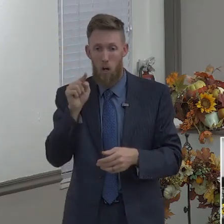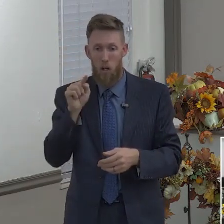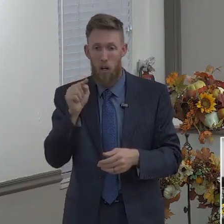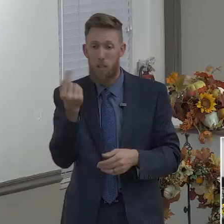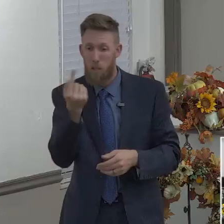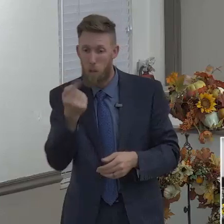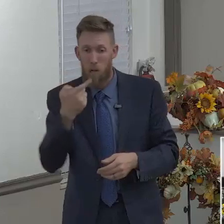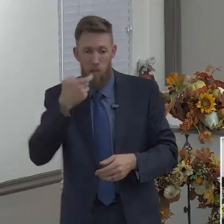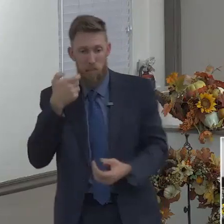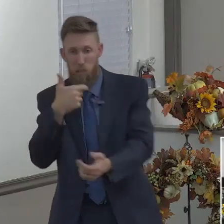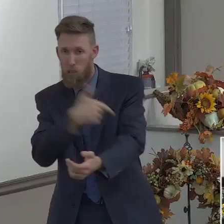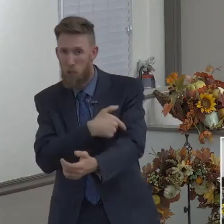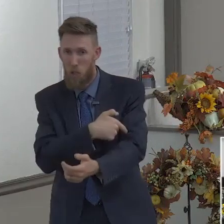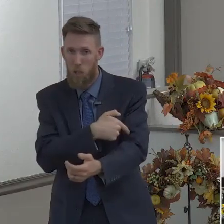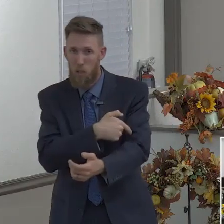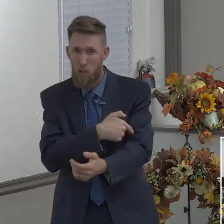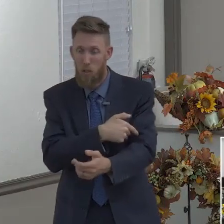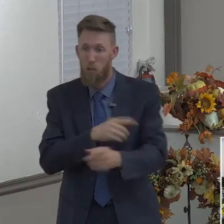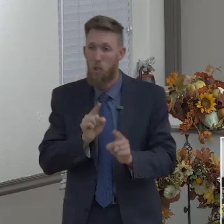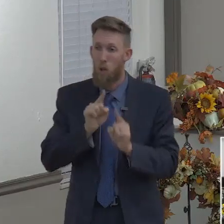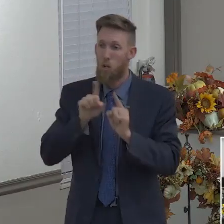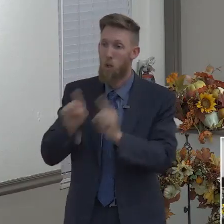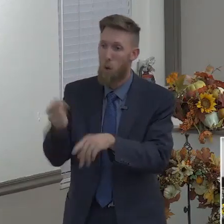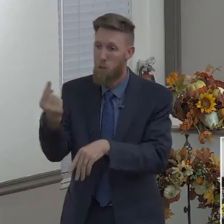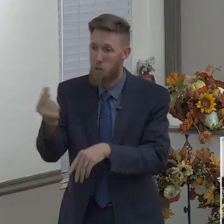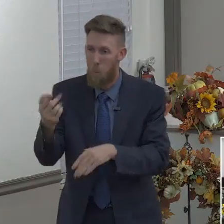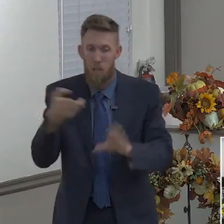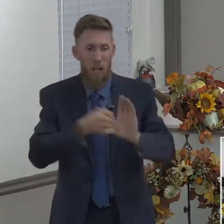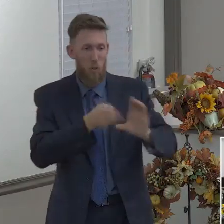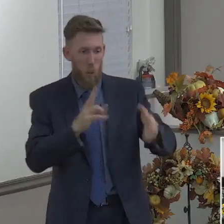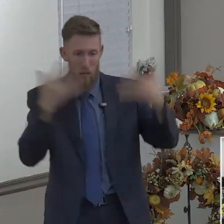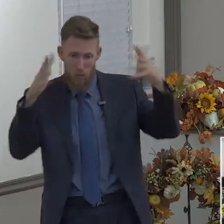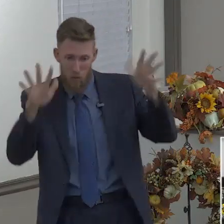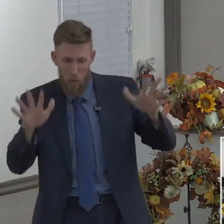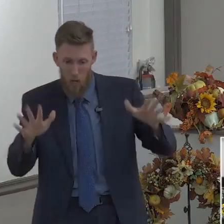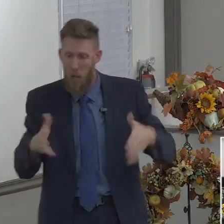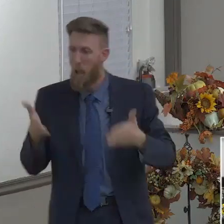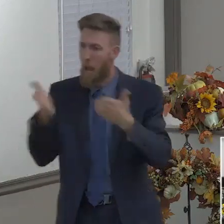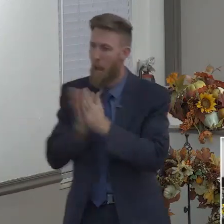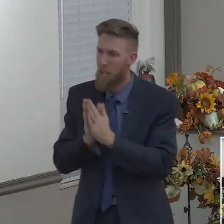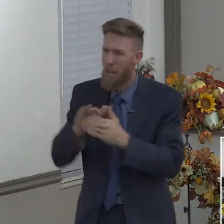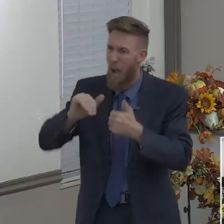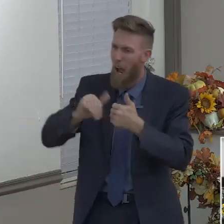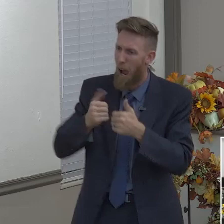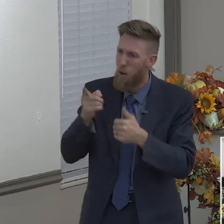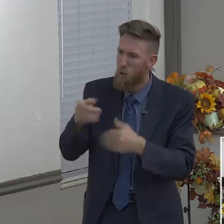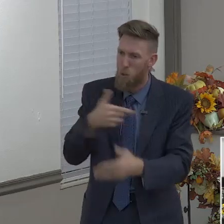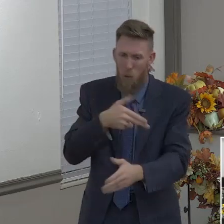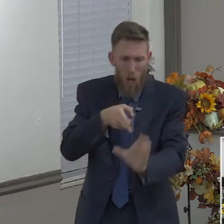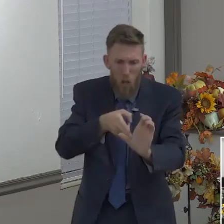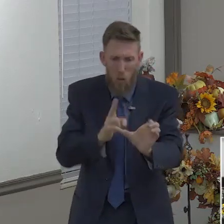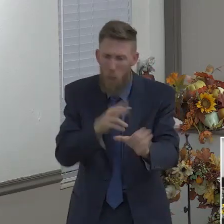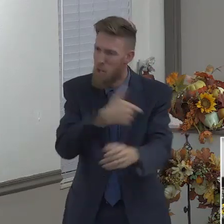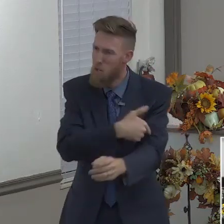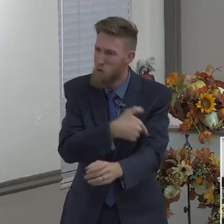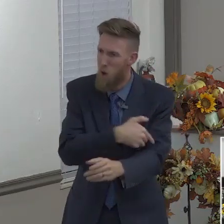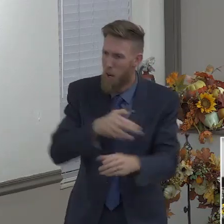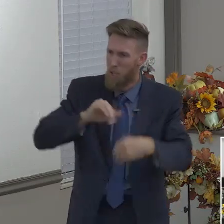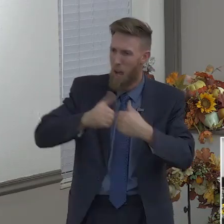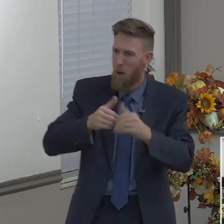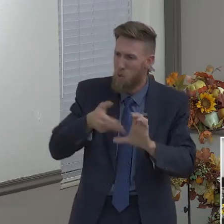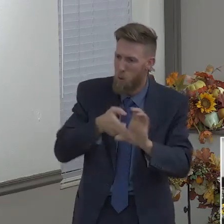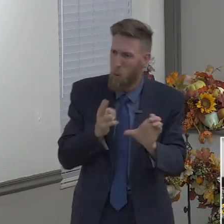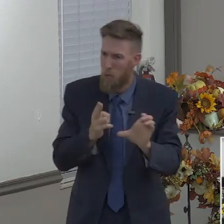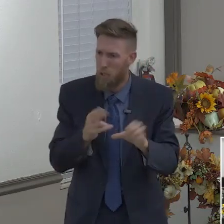God. It says, hey, help me. What did you do? How did you get off these drugs? How did you get off this alcohol? So